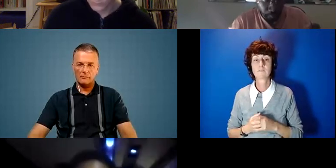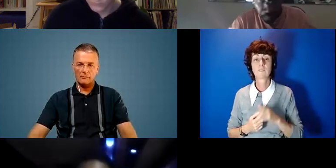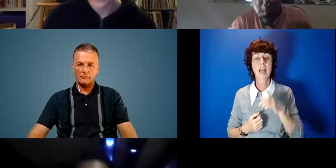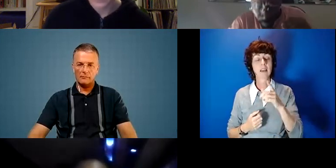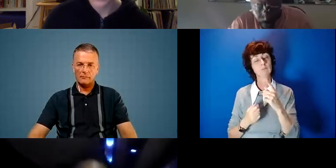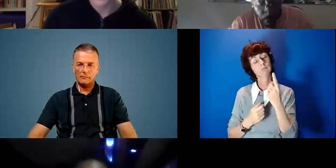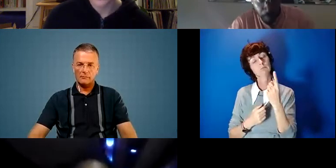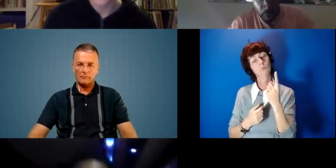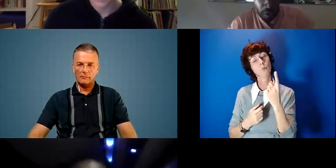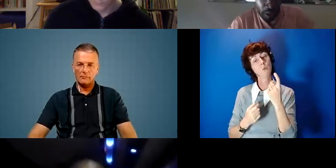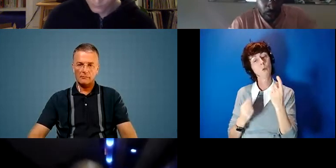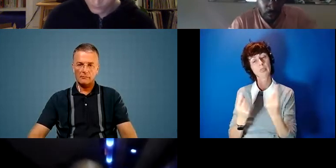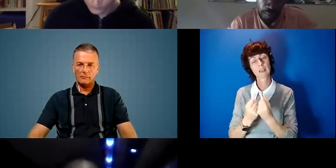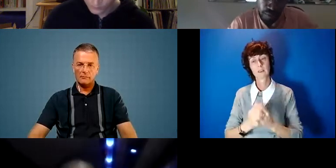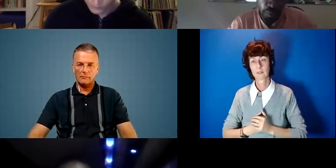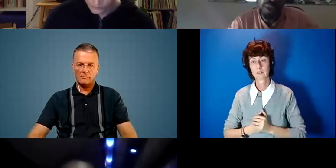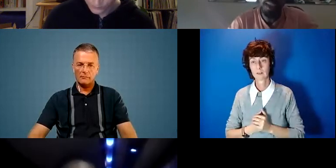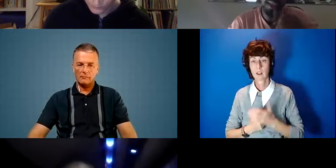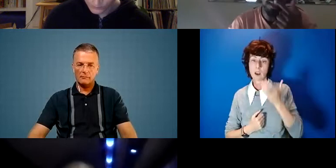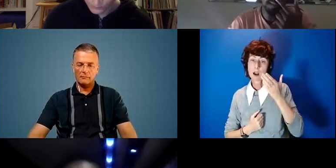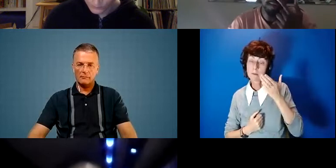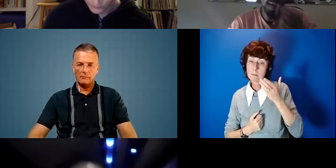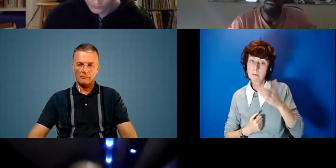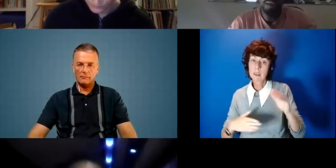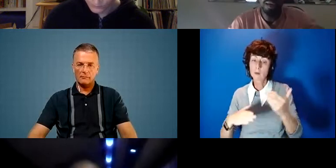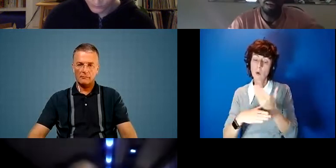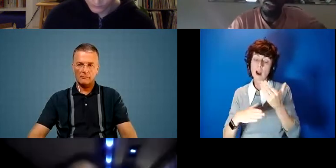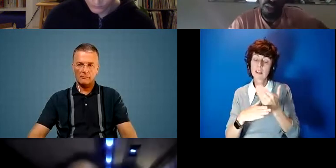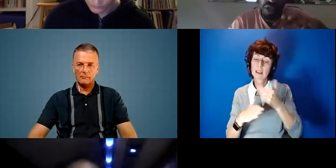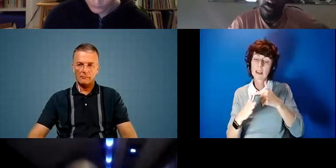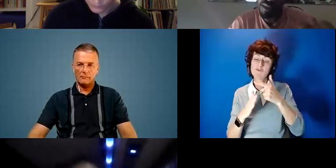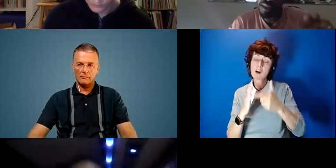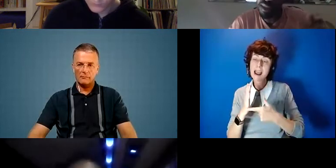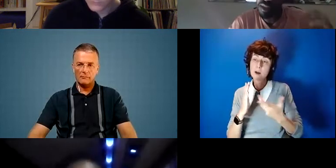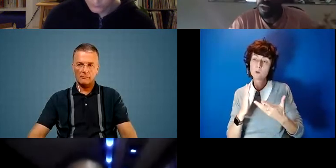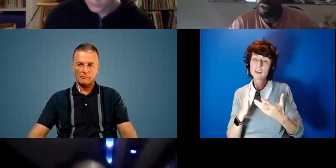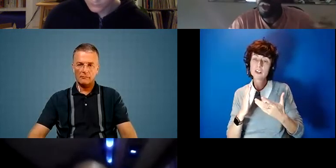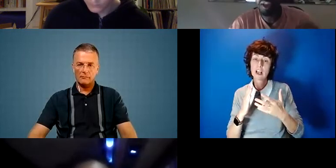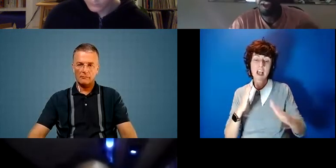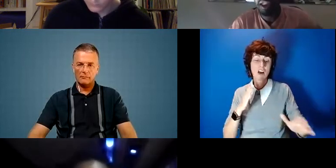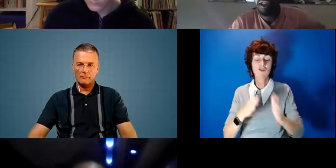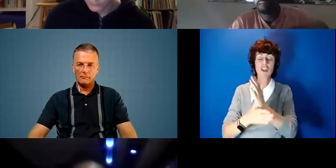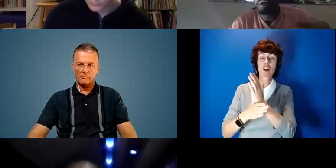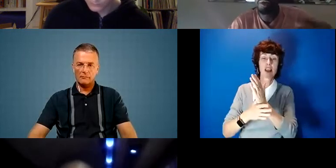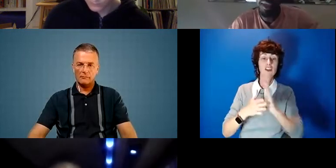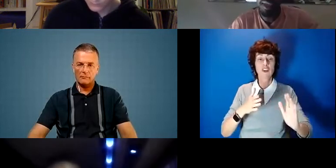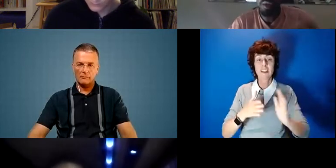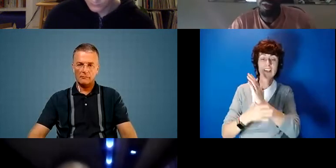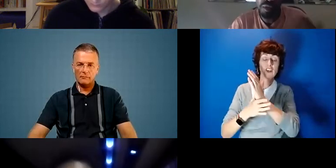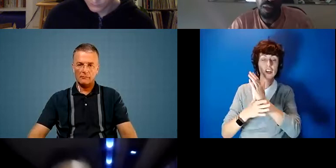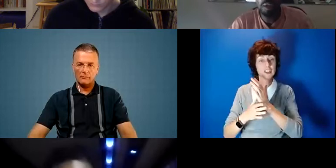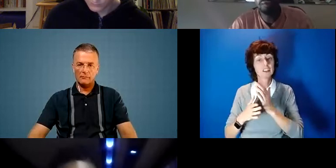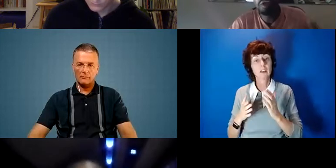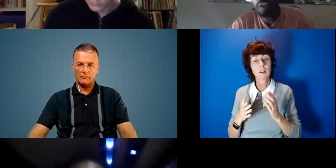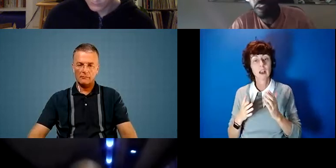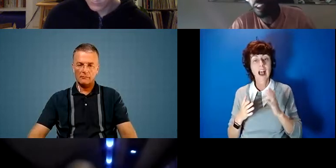off, we've also been doing doing a bit of work around indigeneity and technology. So on the one hand, trying